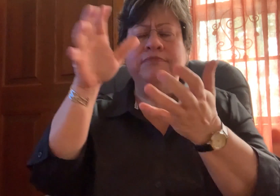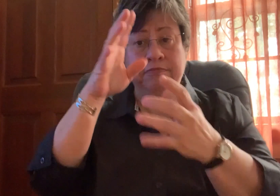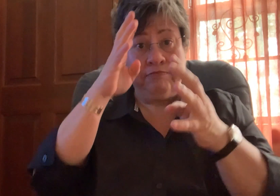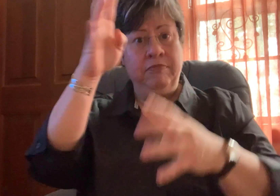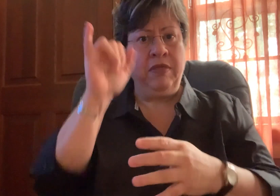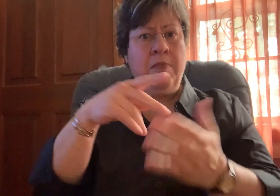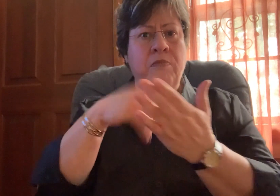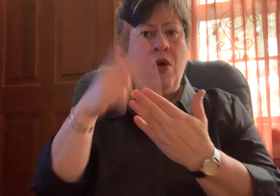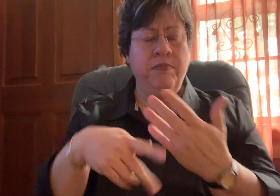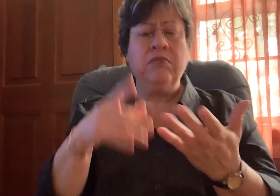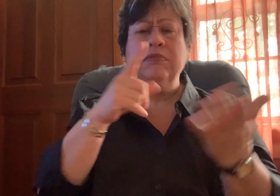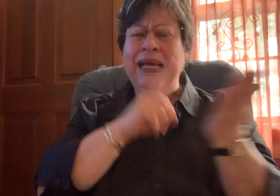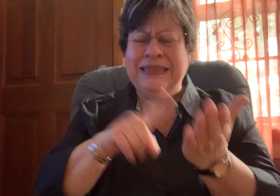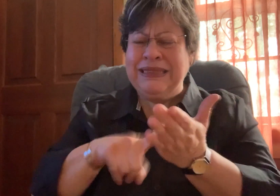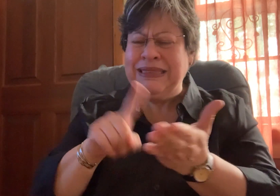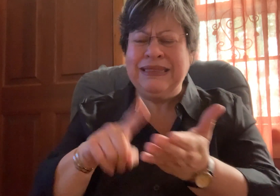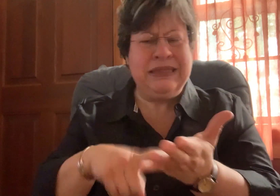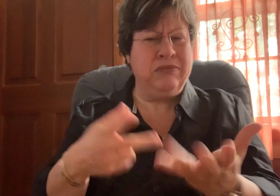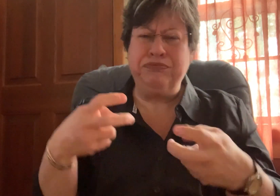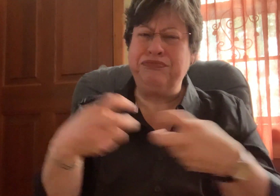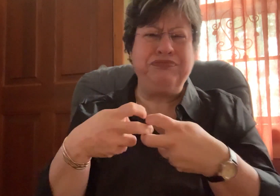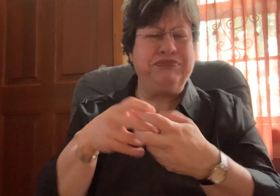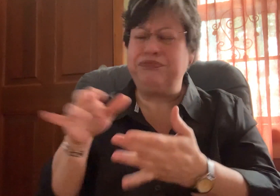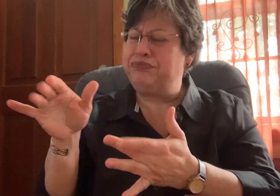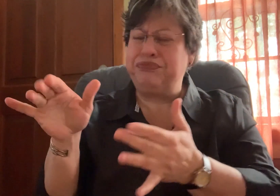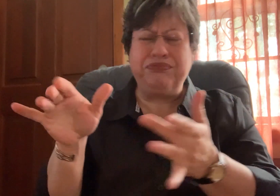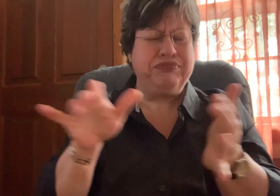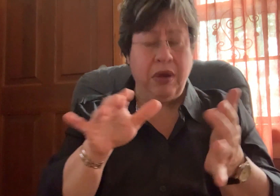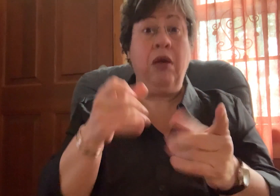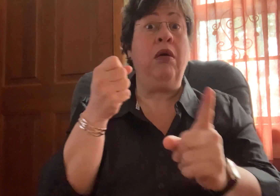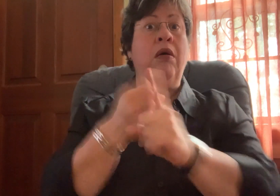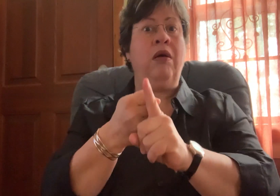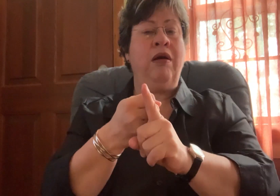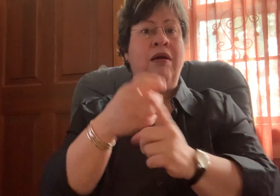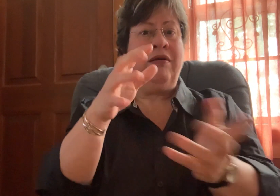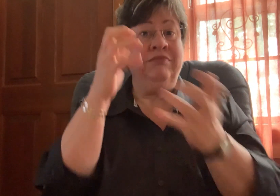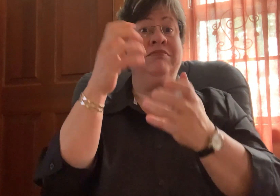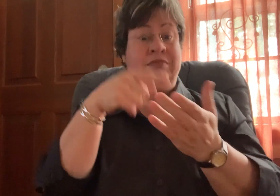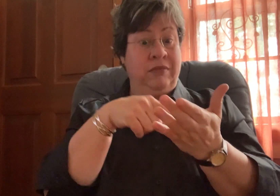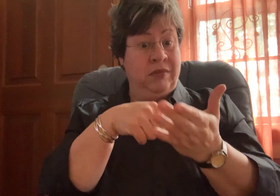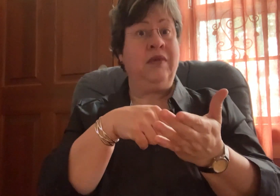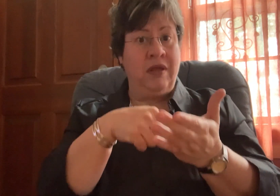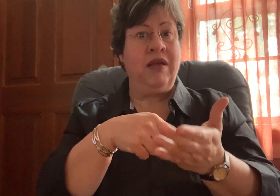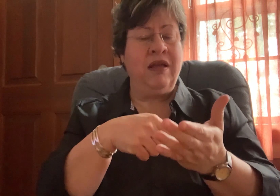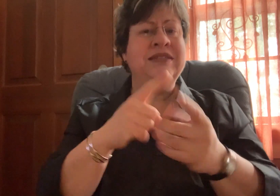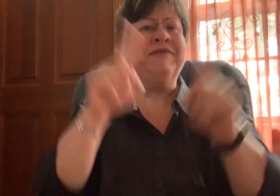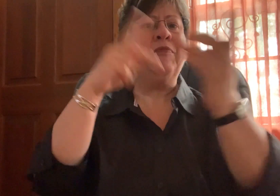Walden School was awarded grant money to seek out these new ideas and programs and that's what led us to the